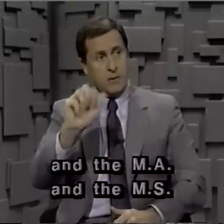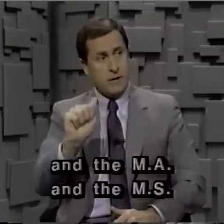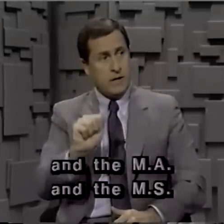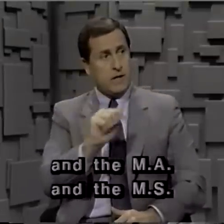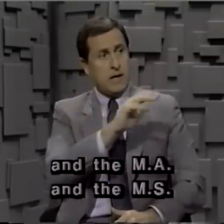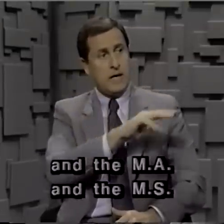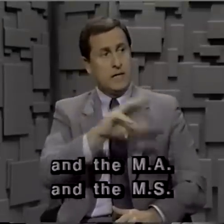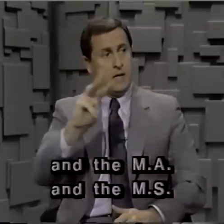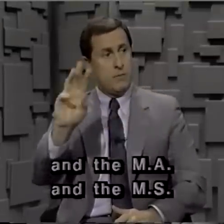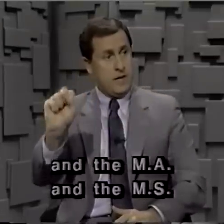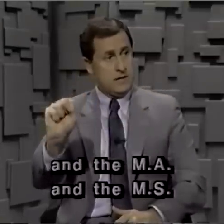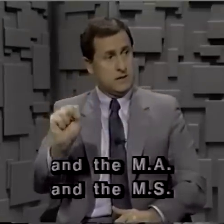MA and the MS.